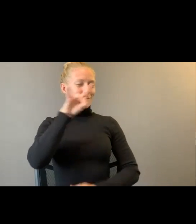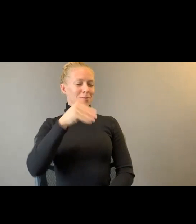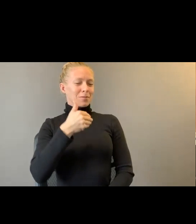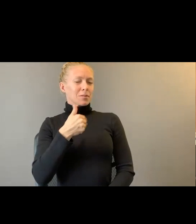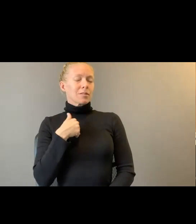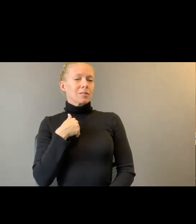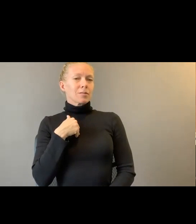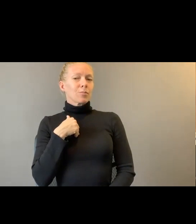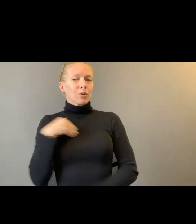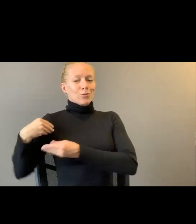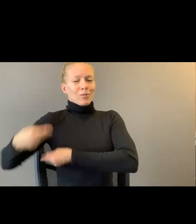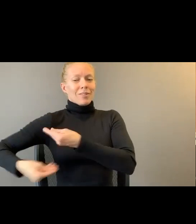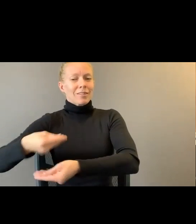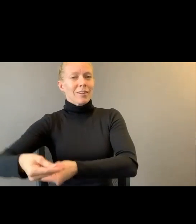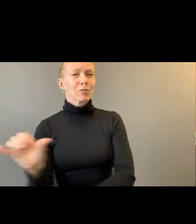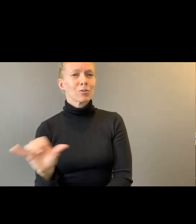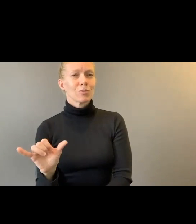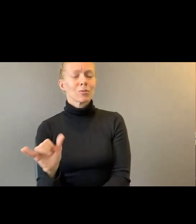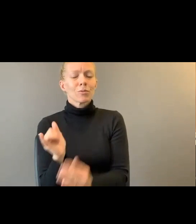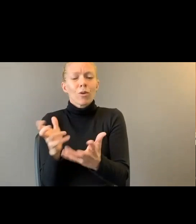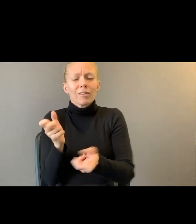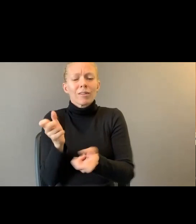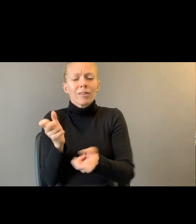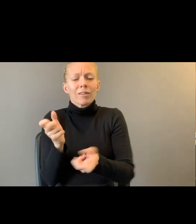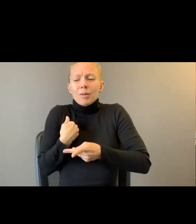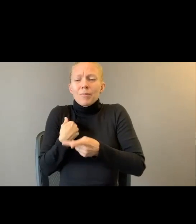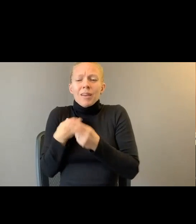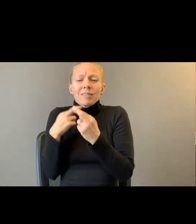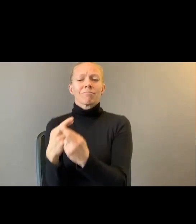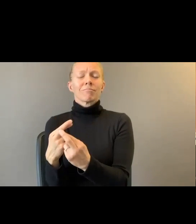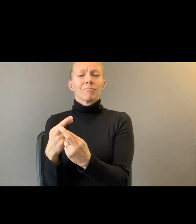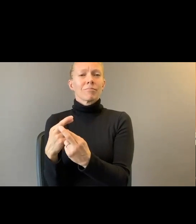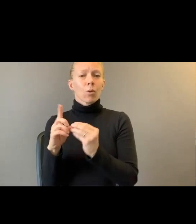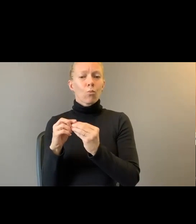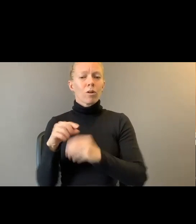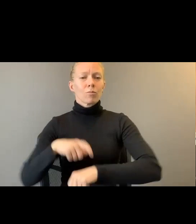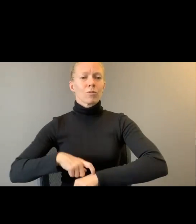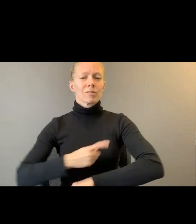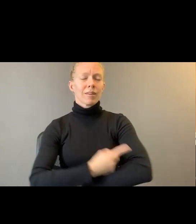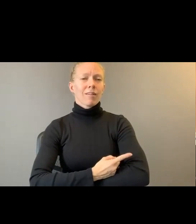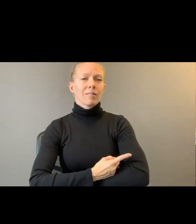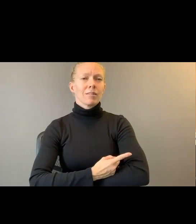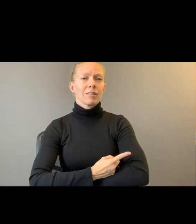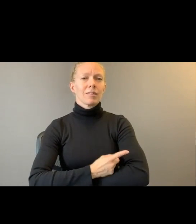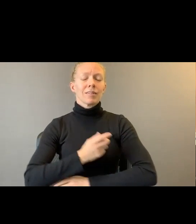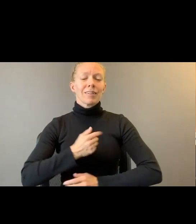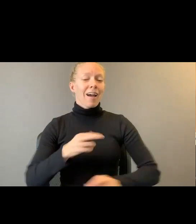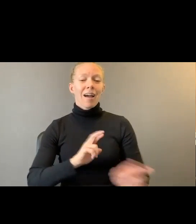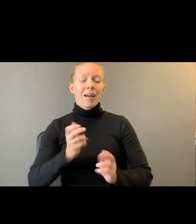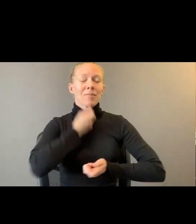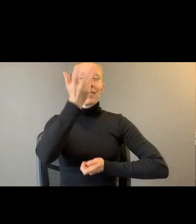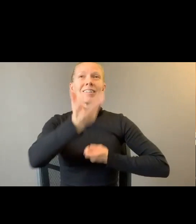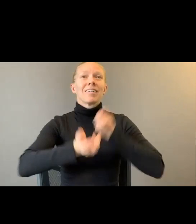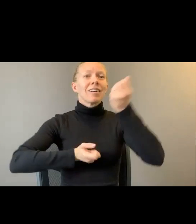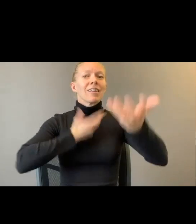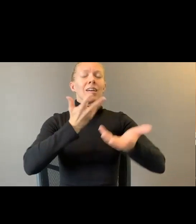Wanting to keep me with them one more day. Verbose as ever, but my mouth is dry. I've been ready for decades, I